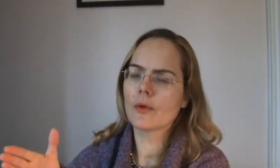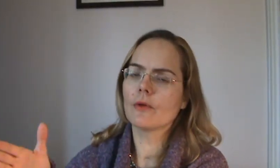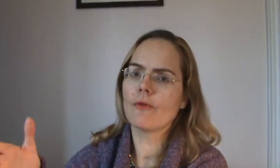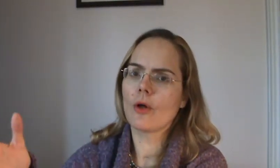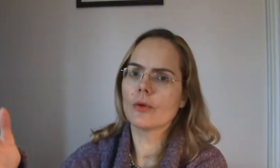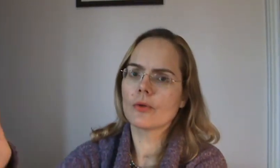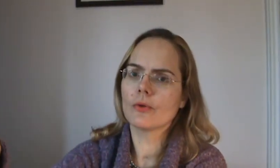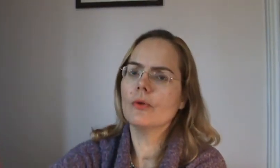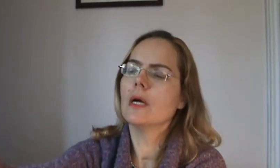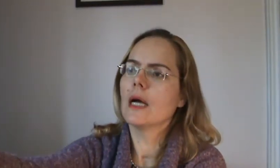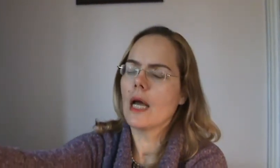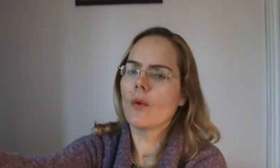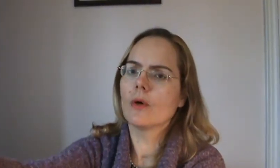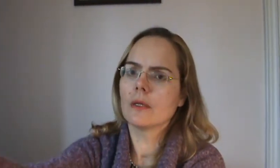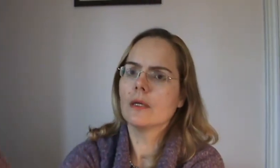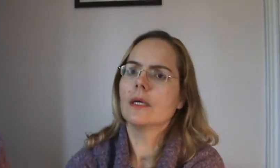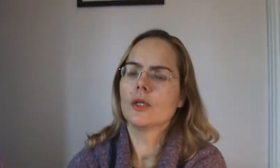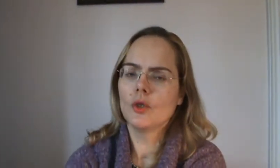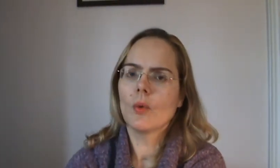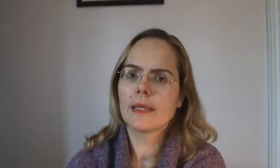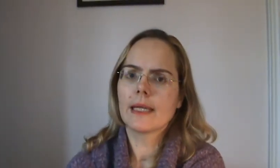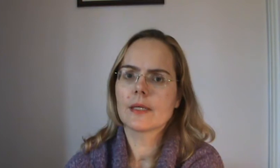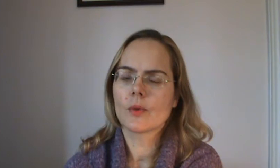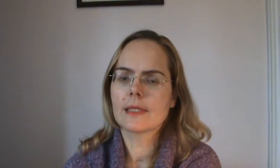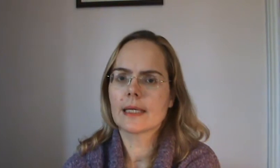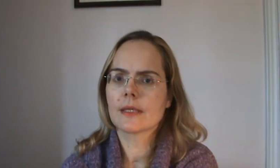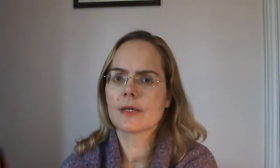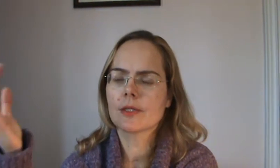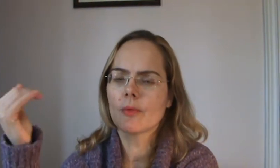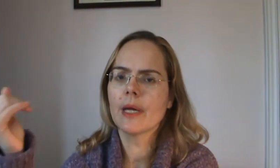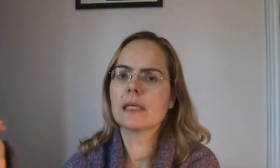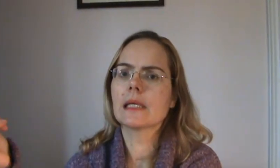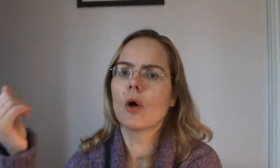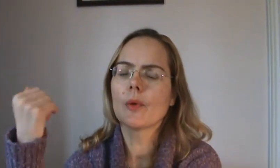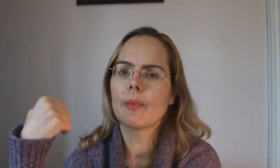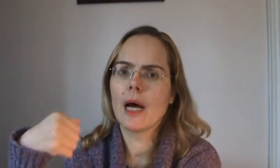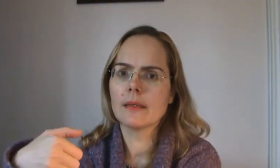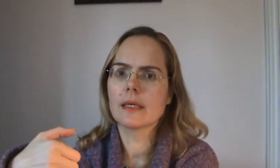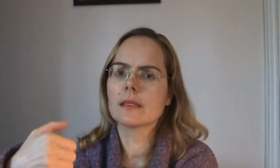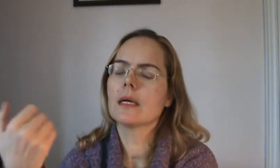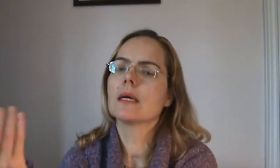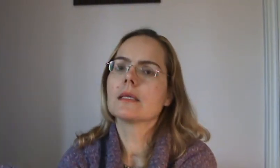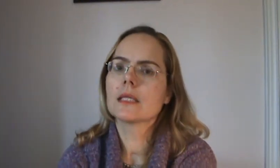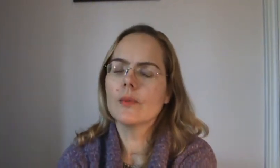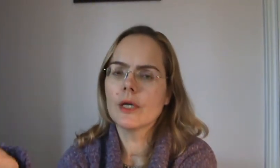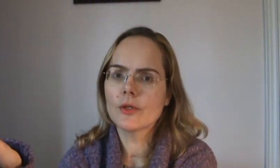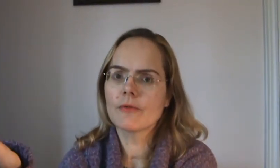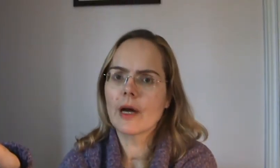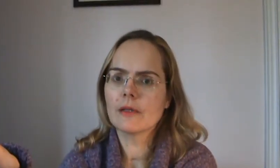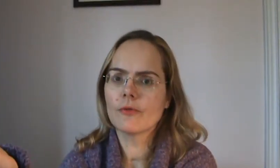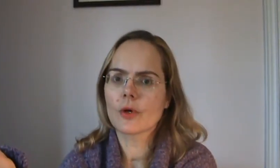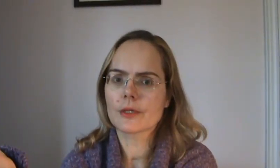will follow through and will do what's necessary. So basically homeopathics stimulate your vital force.